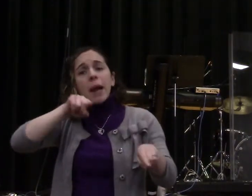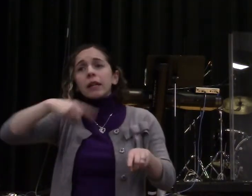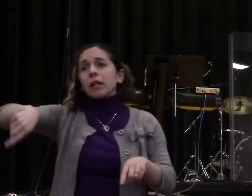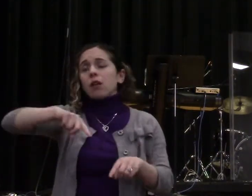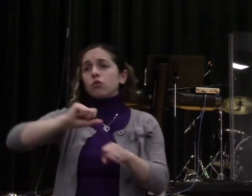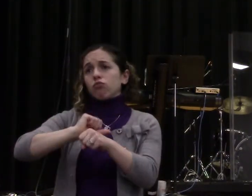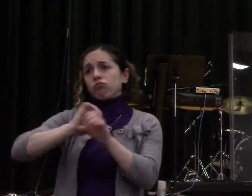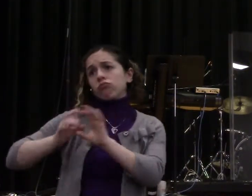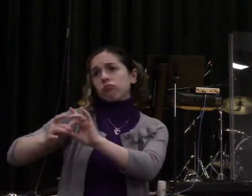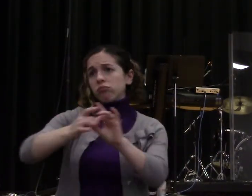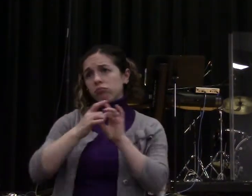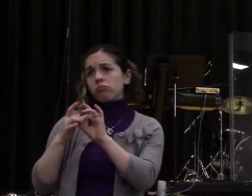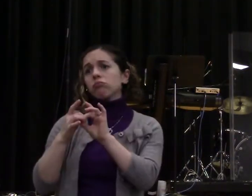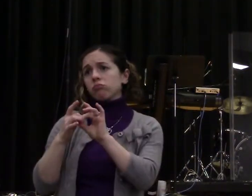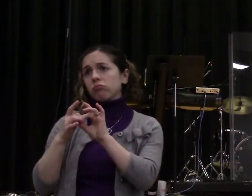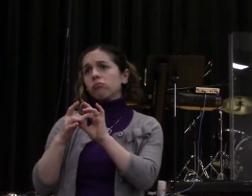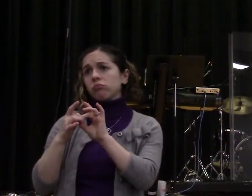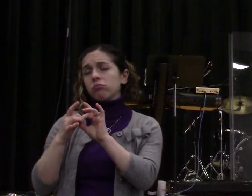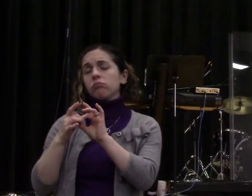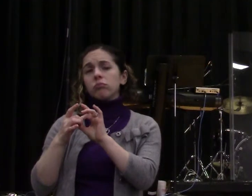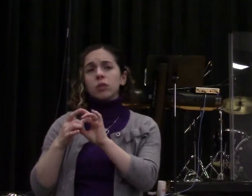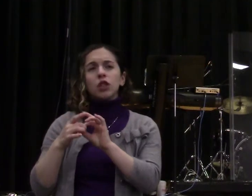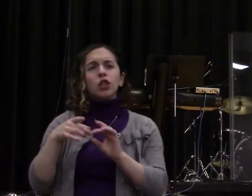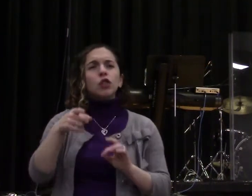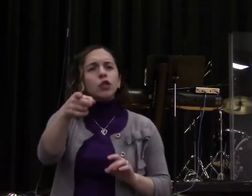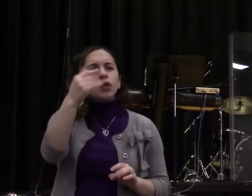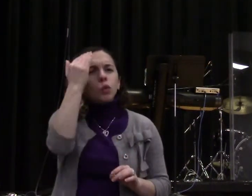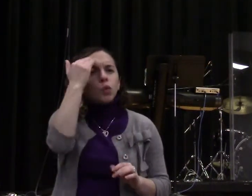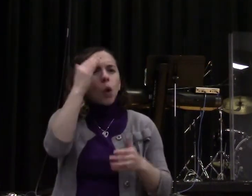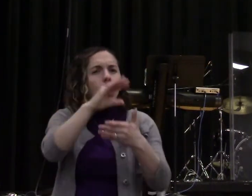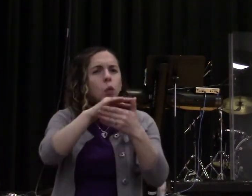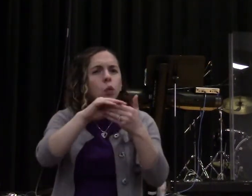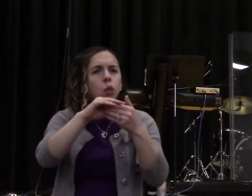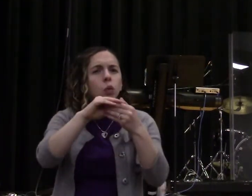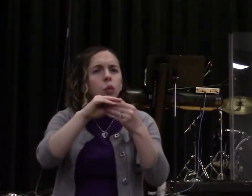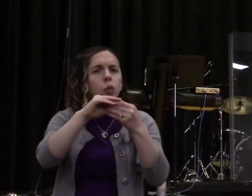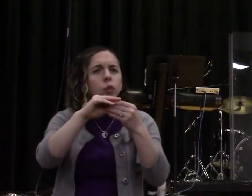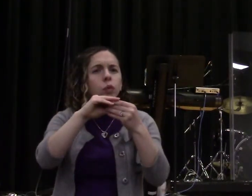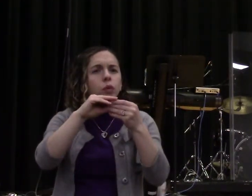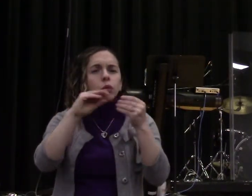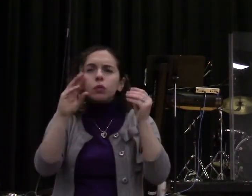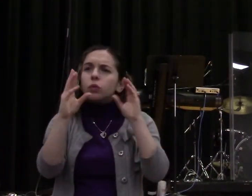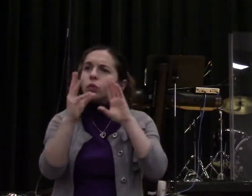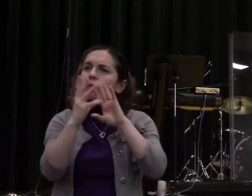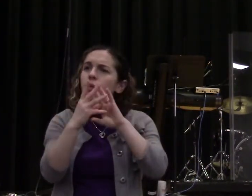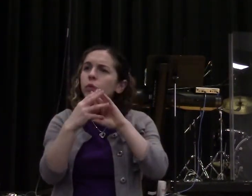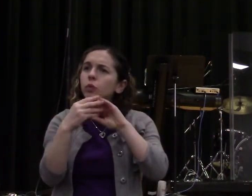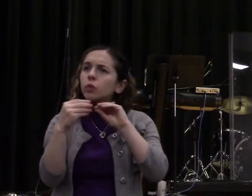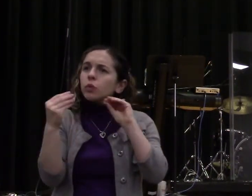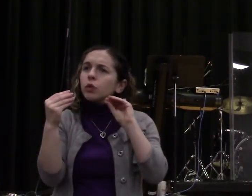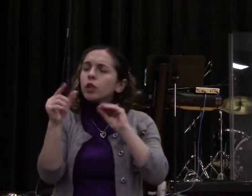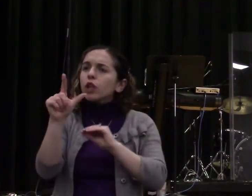Does anybody know the story that is recorded in Luke chapter 5?